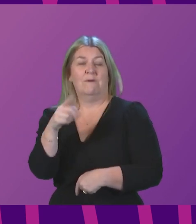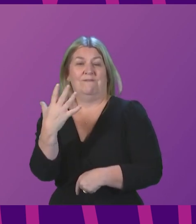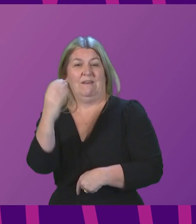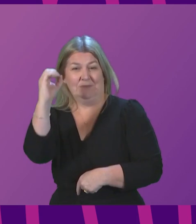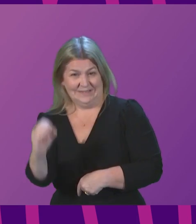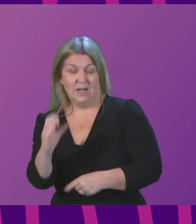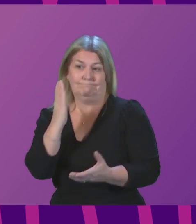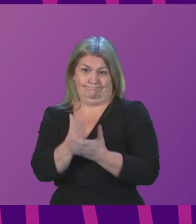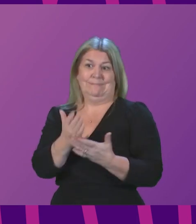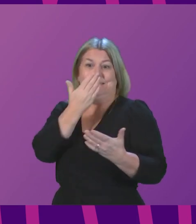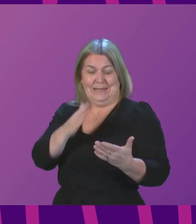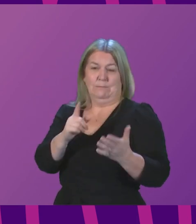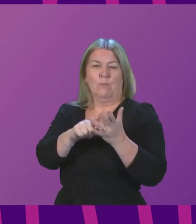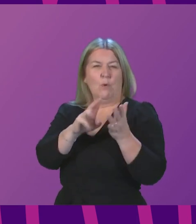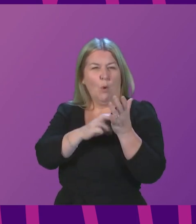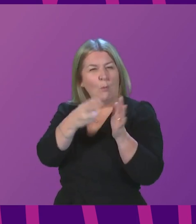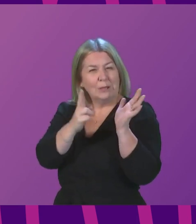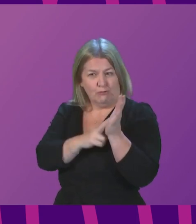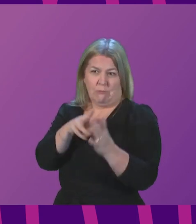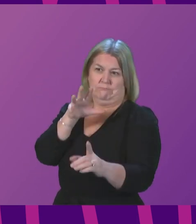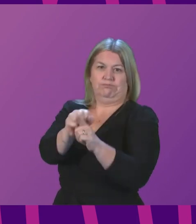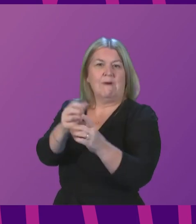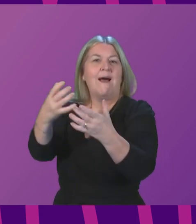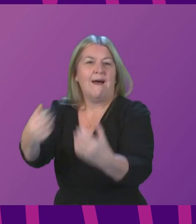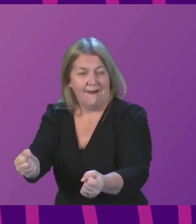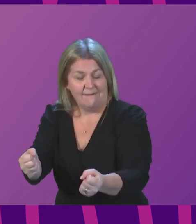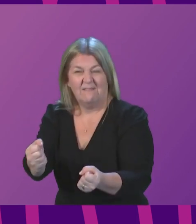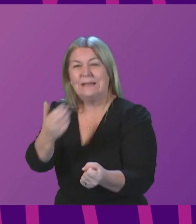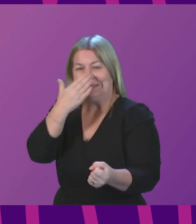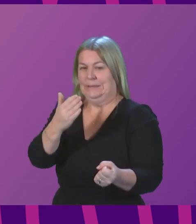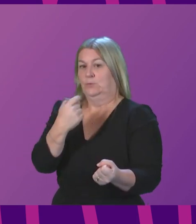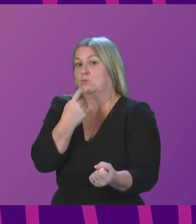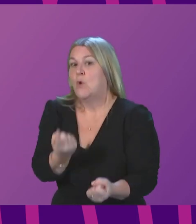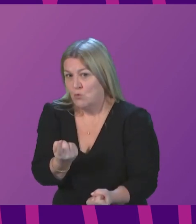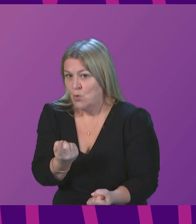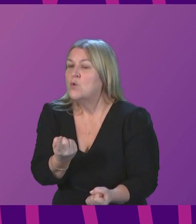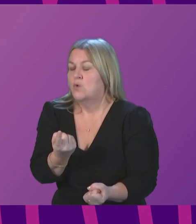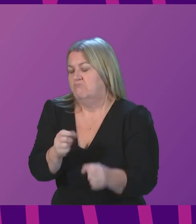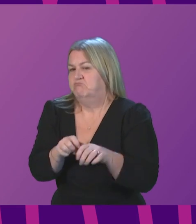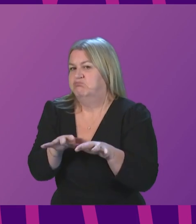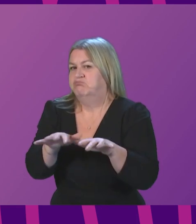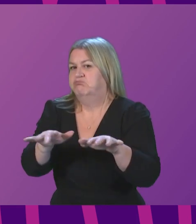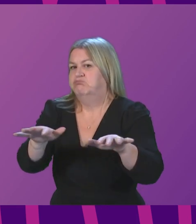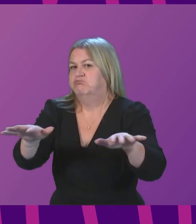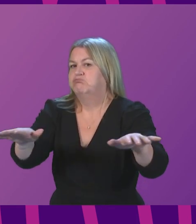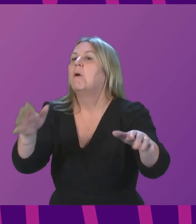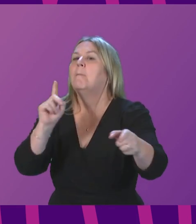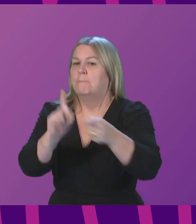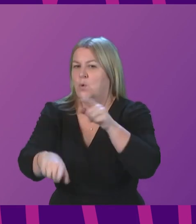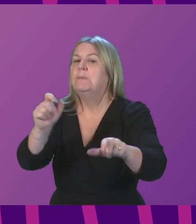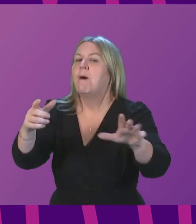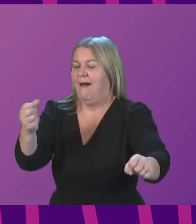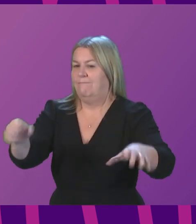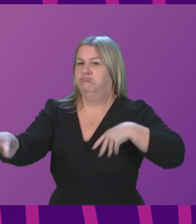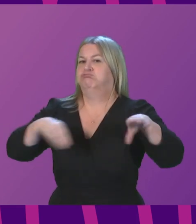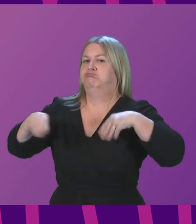indicative of Omicron. It therefore seems likely that by tomorrow, Omicron will be the dominant strain circulating in Scotland. And